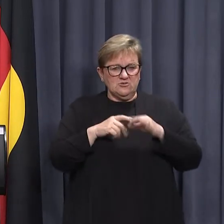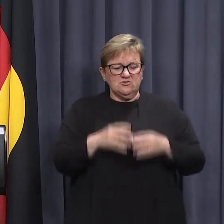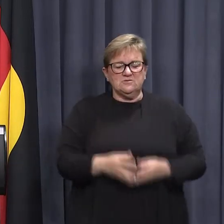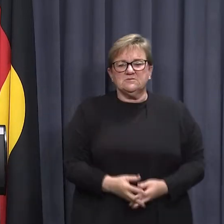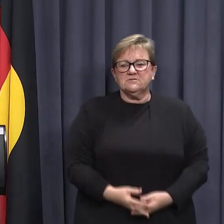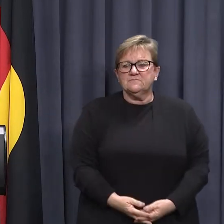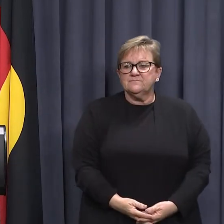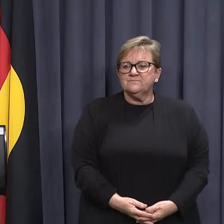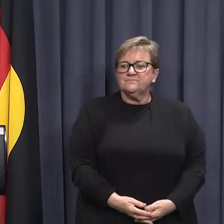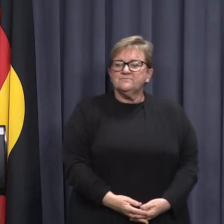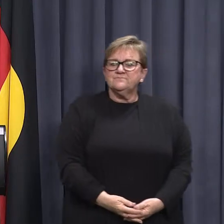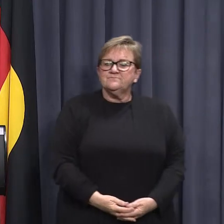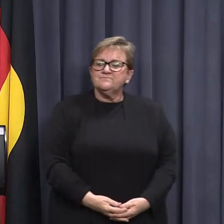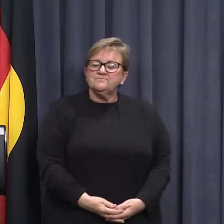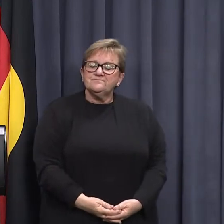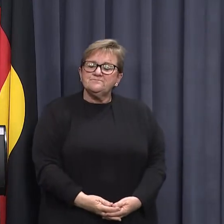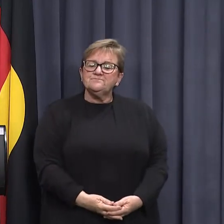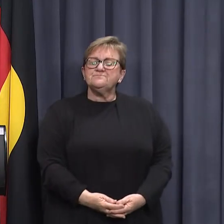questions.